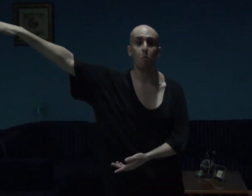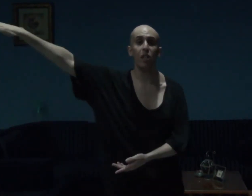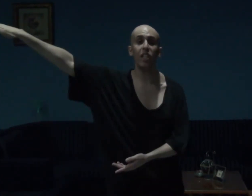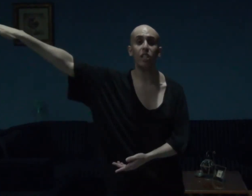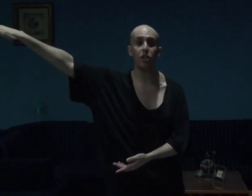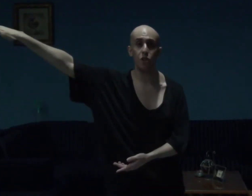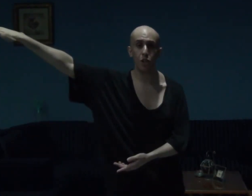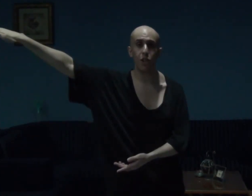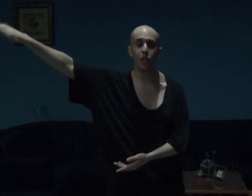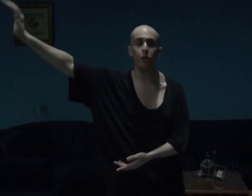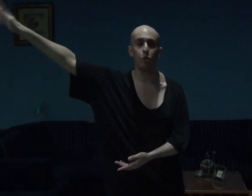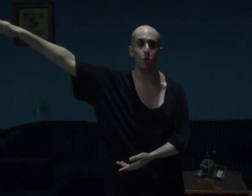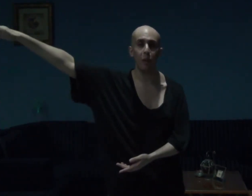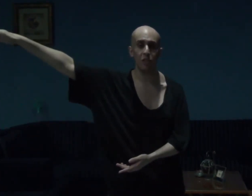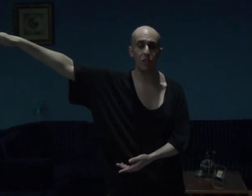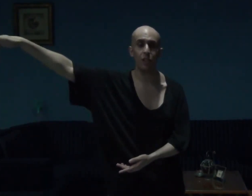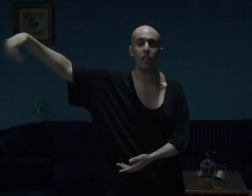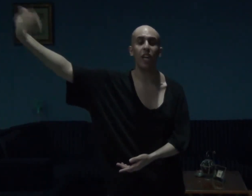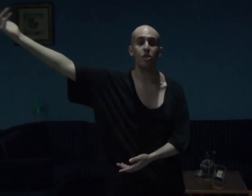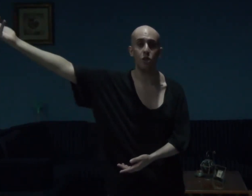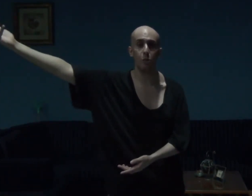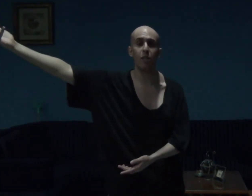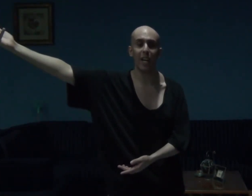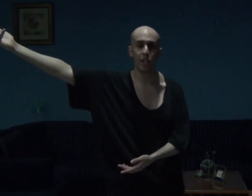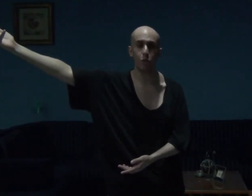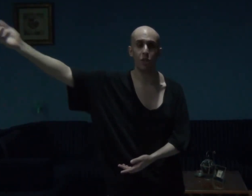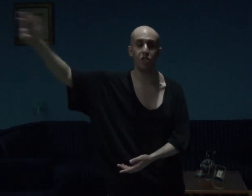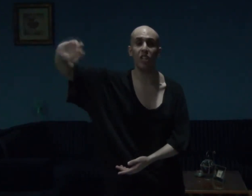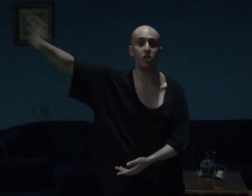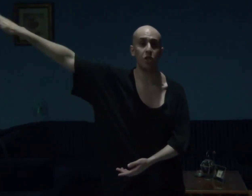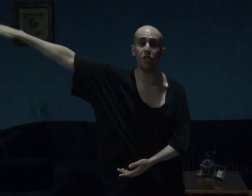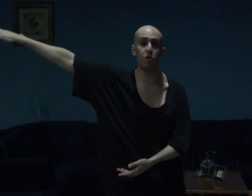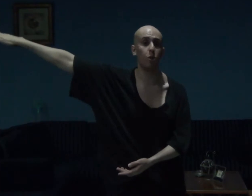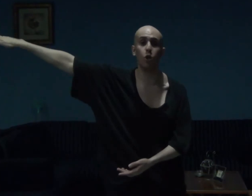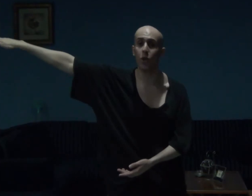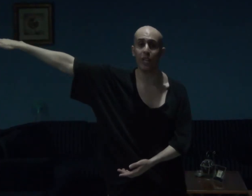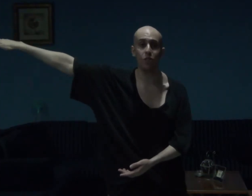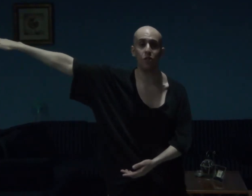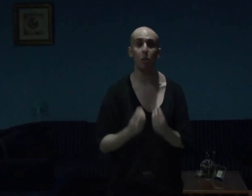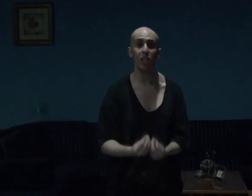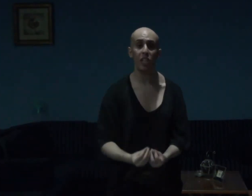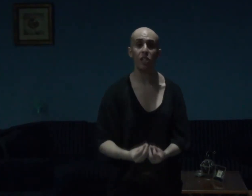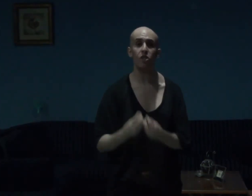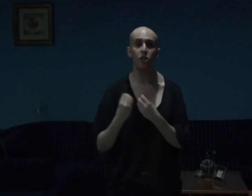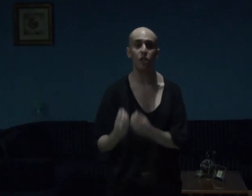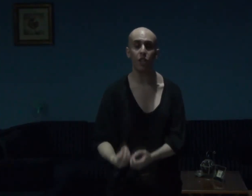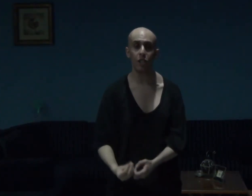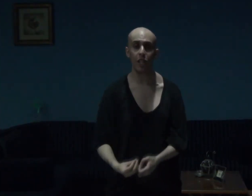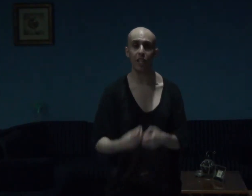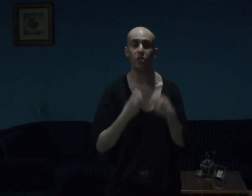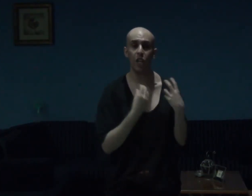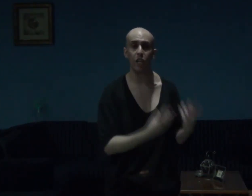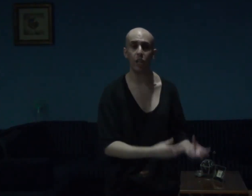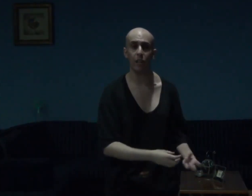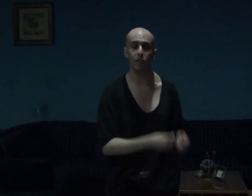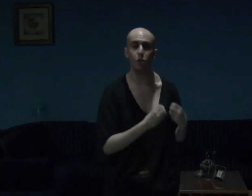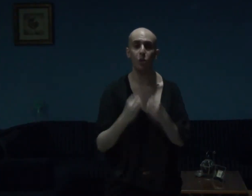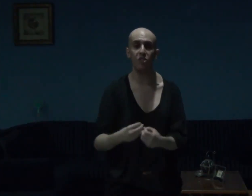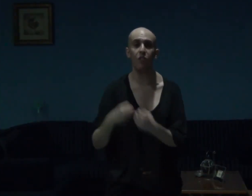Melina Jürgen, who's basically a German actress, and she's so great, Melina Jürgen, guys and gals, was a